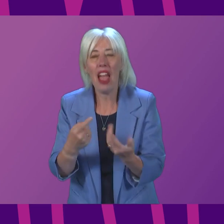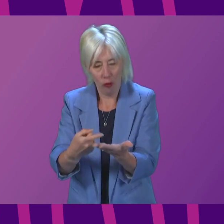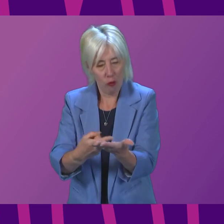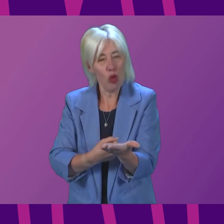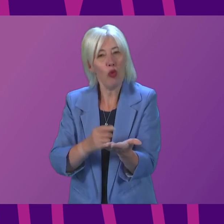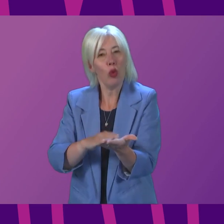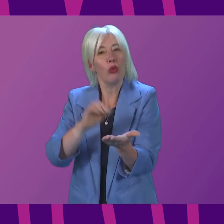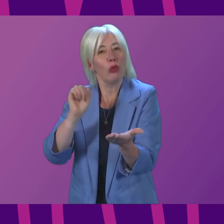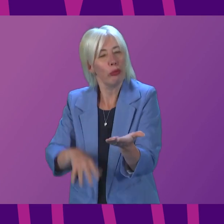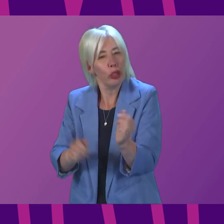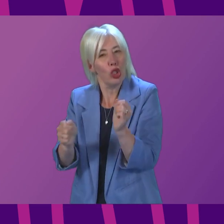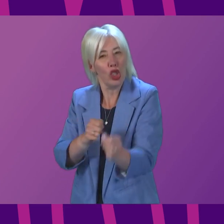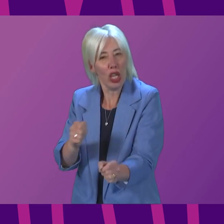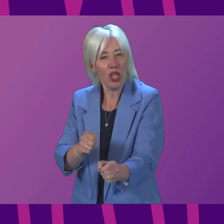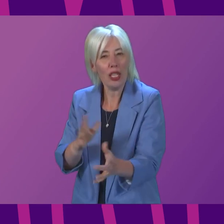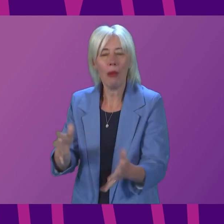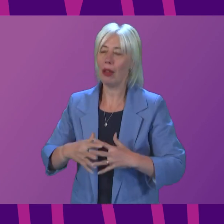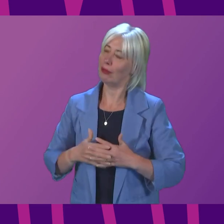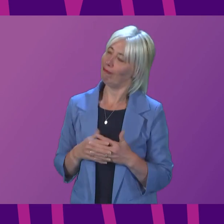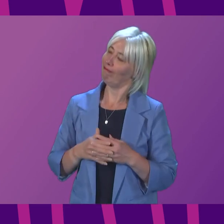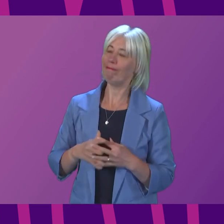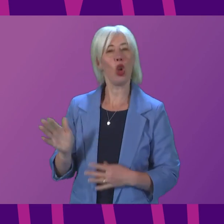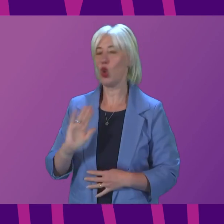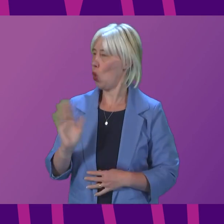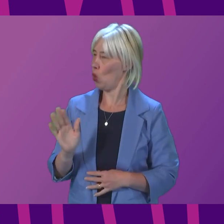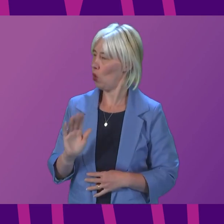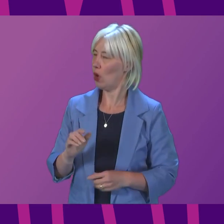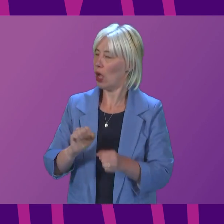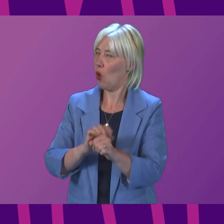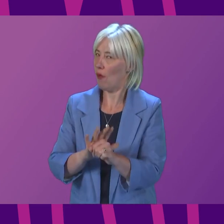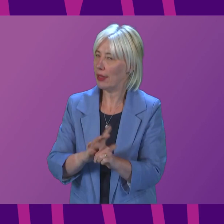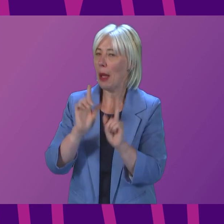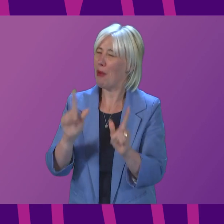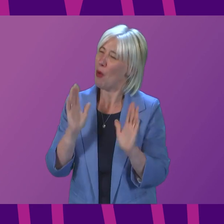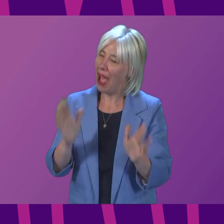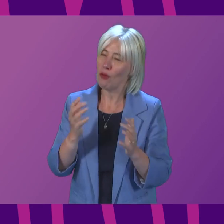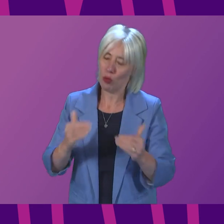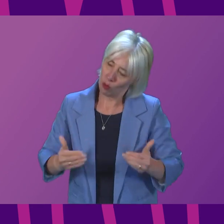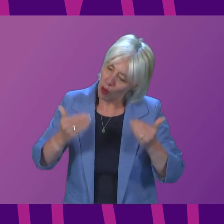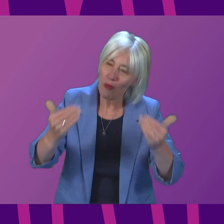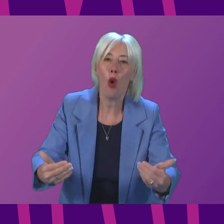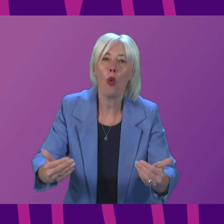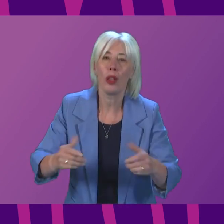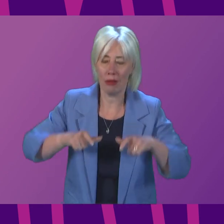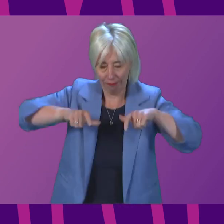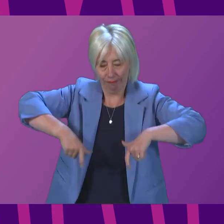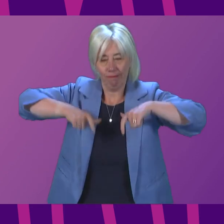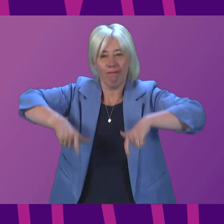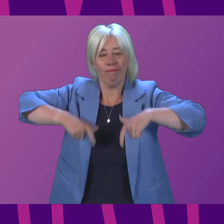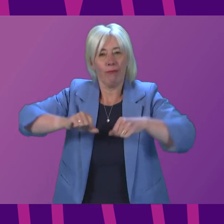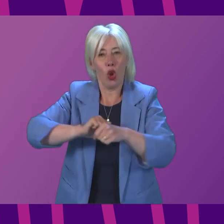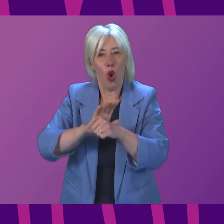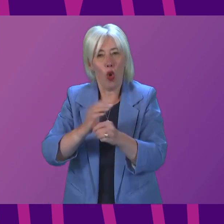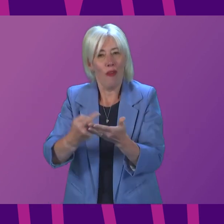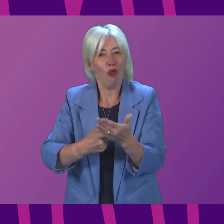were eased. We cannot get complacent with Covid, but we have to move forward. We cannot stay stuck with Covid